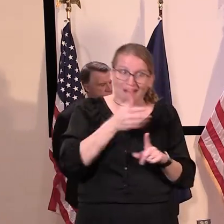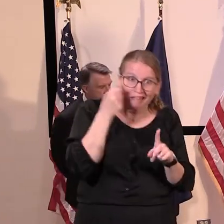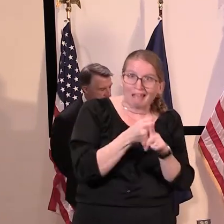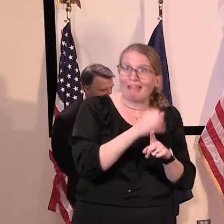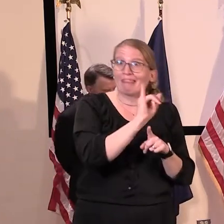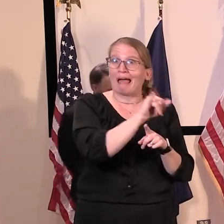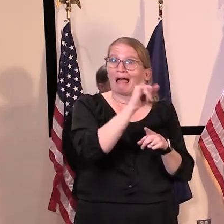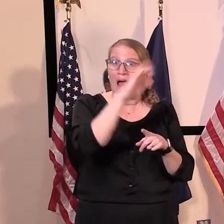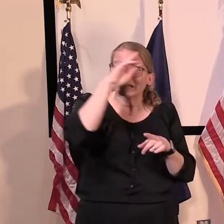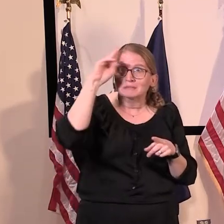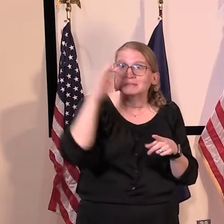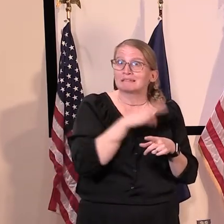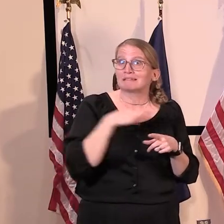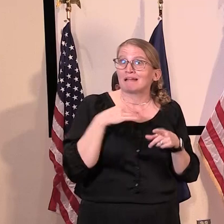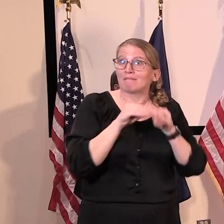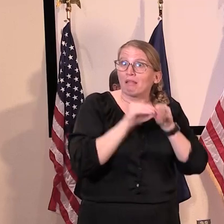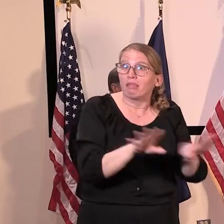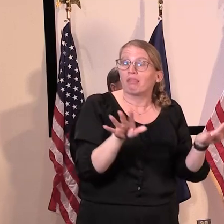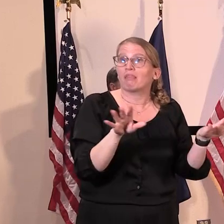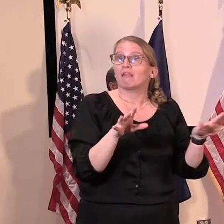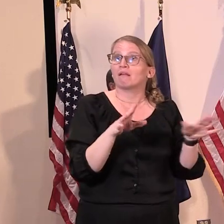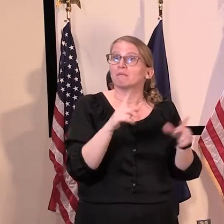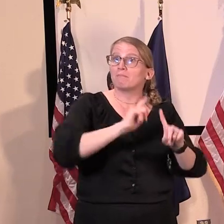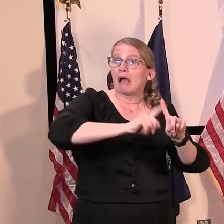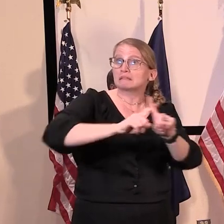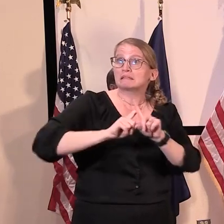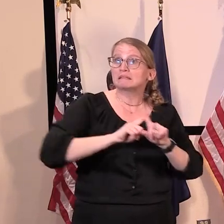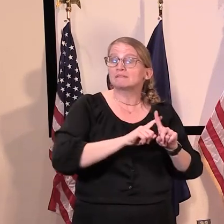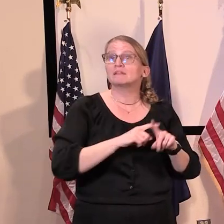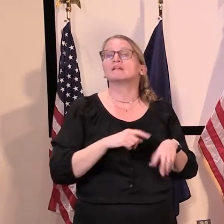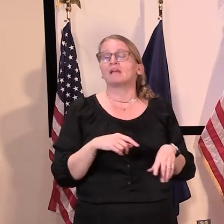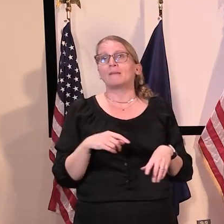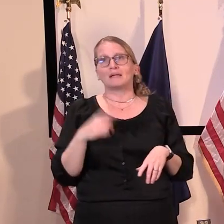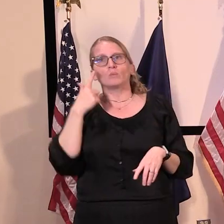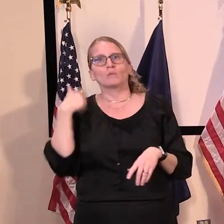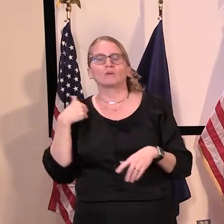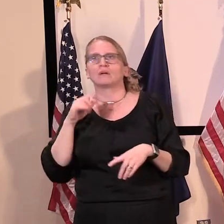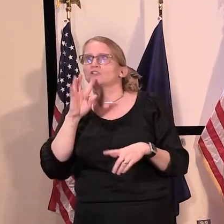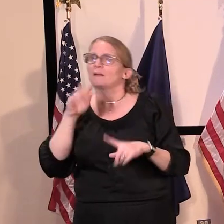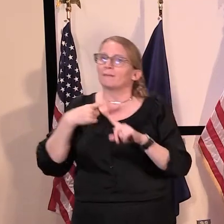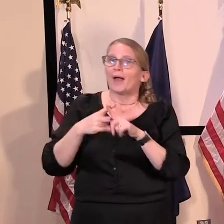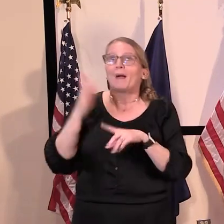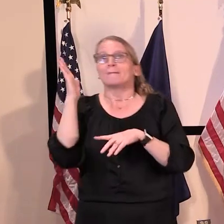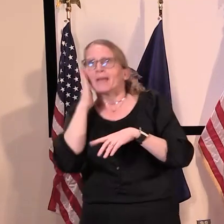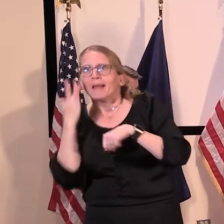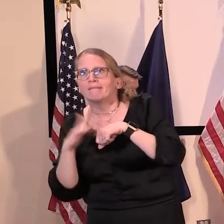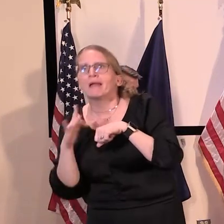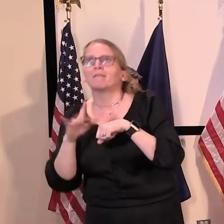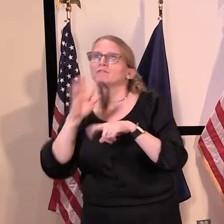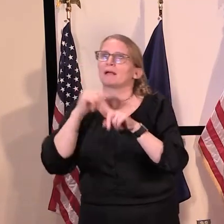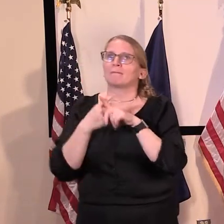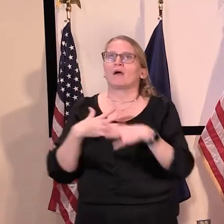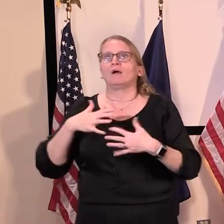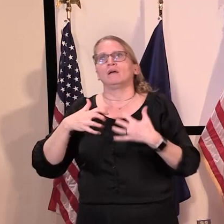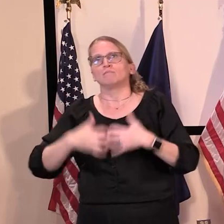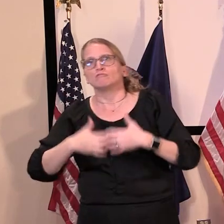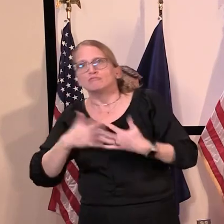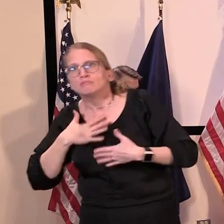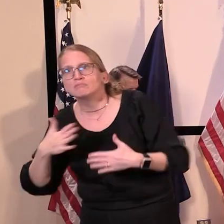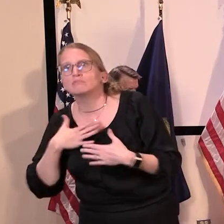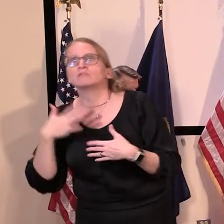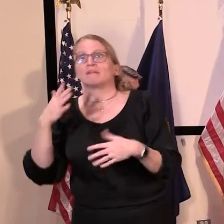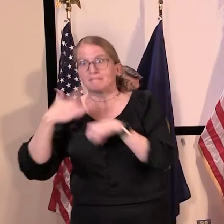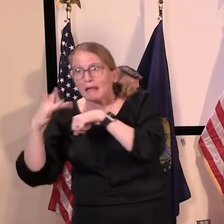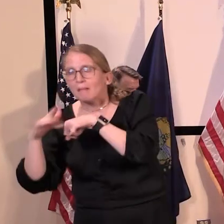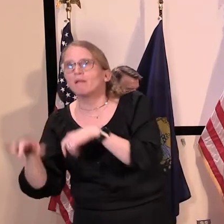and ventilators, but the healthcare workforce was an equal part of that concern, and we had the Medical Reserve Corps, and we had concerns